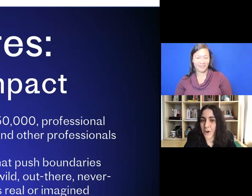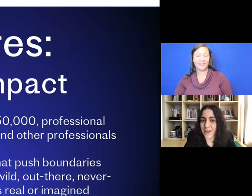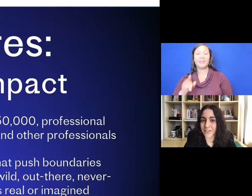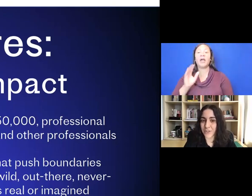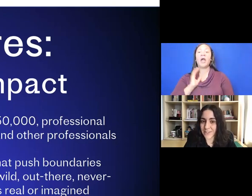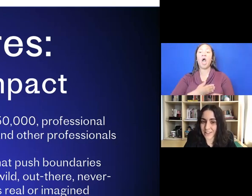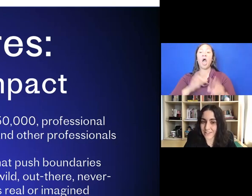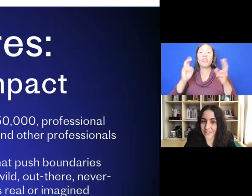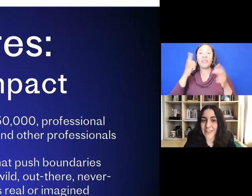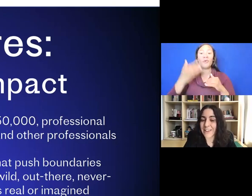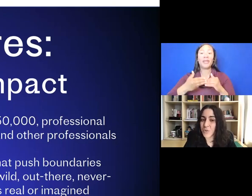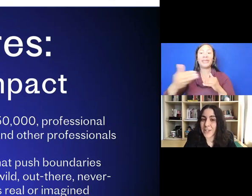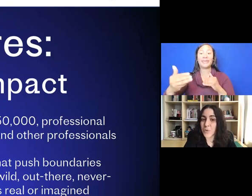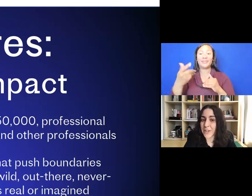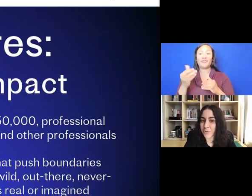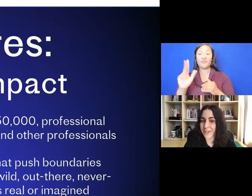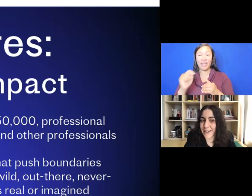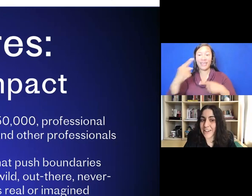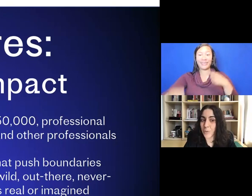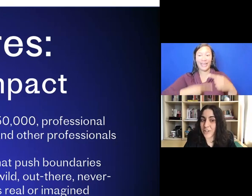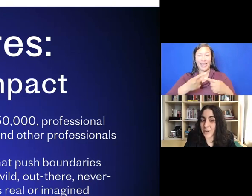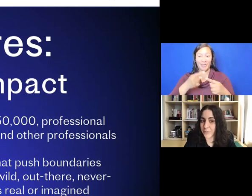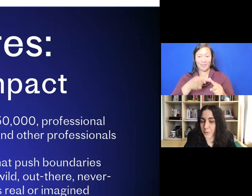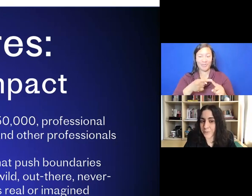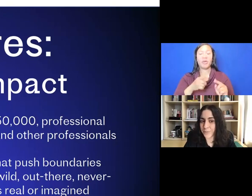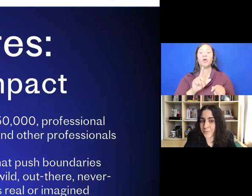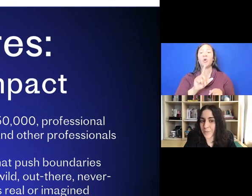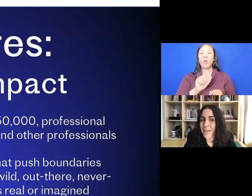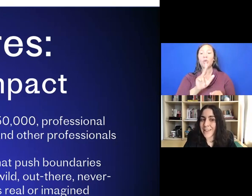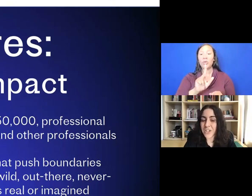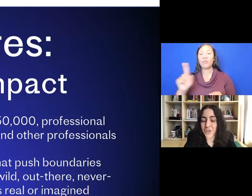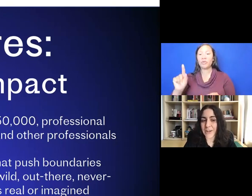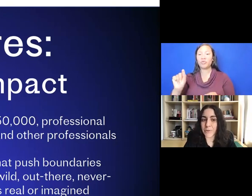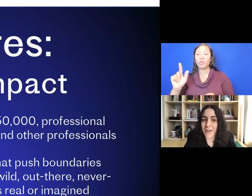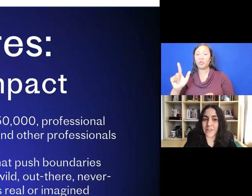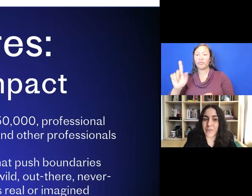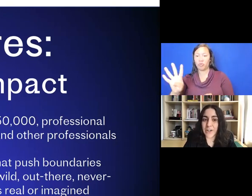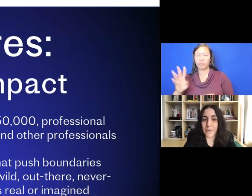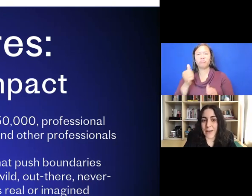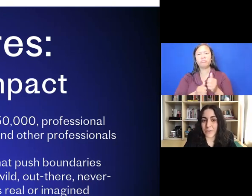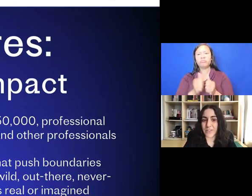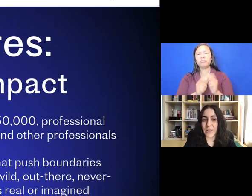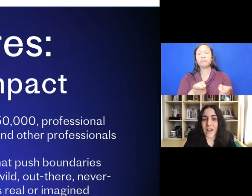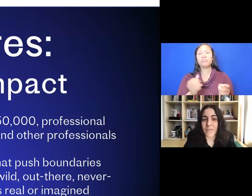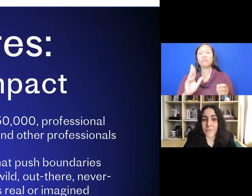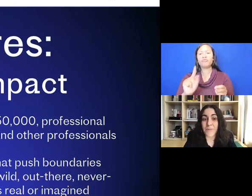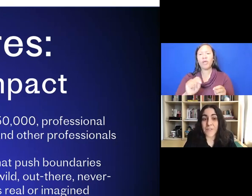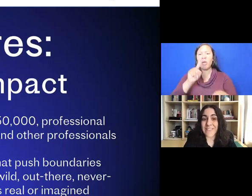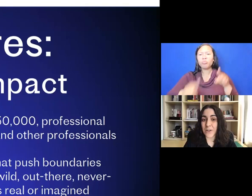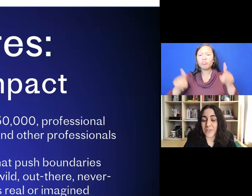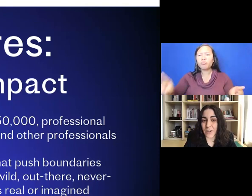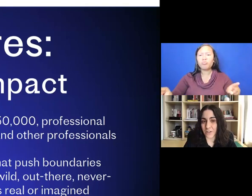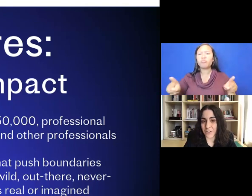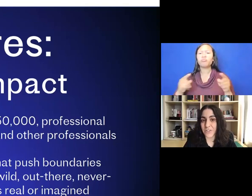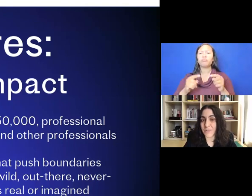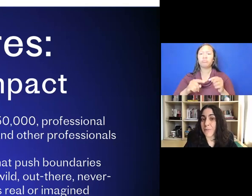for our next grant cycle in 2023 and 2024. Each grant provides varying amounts of up to $50